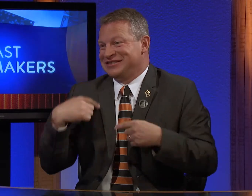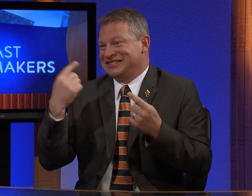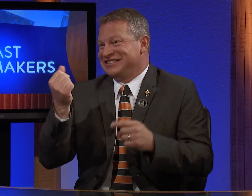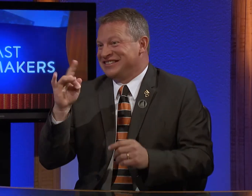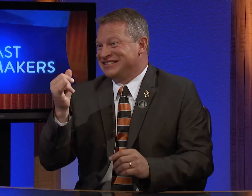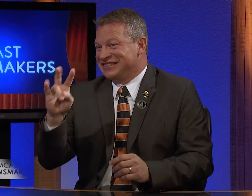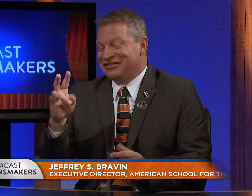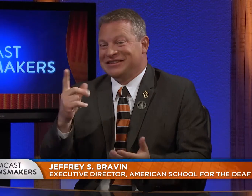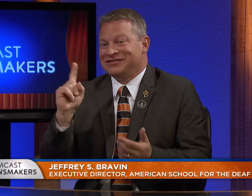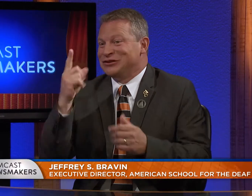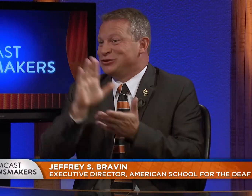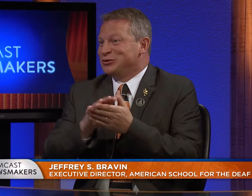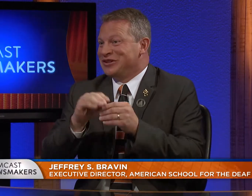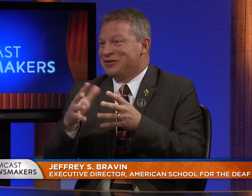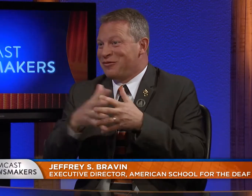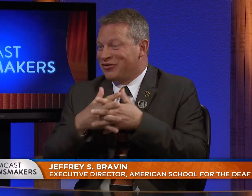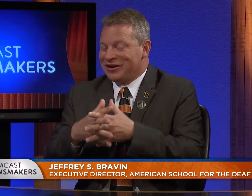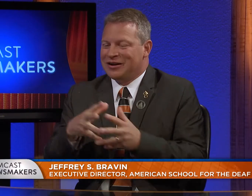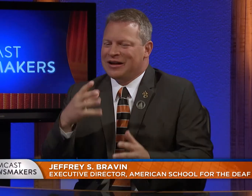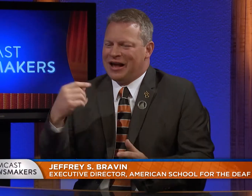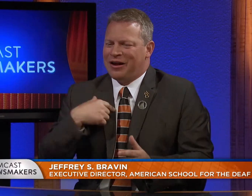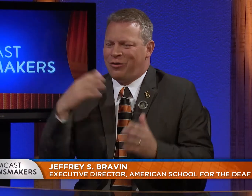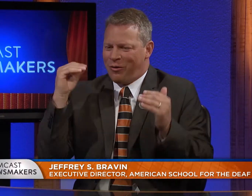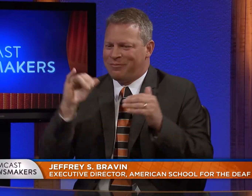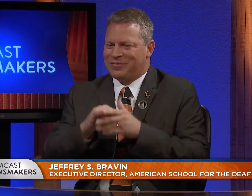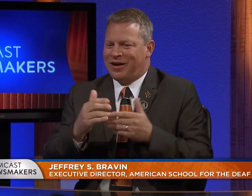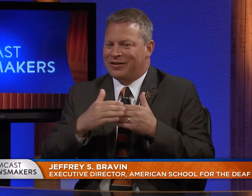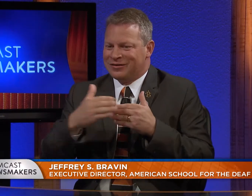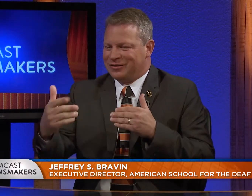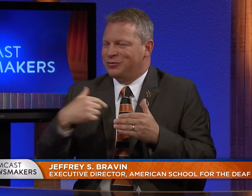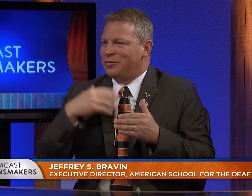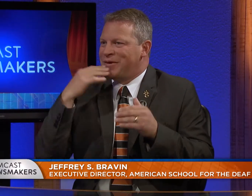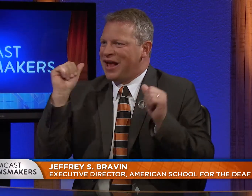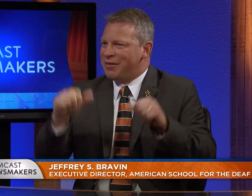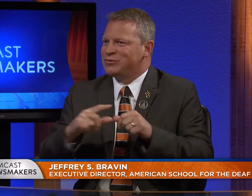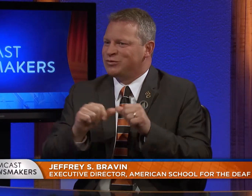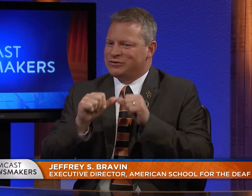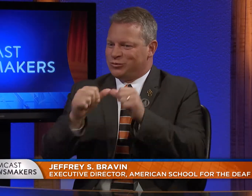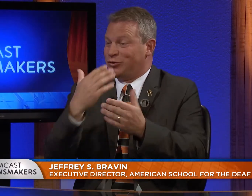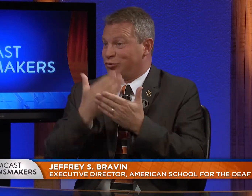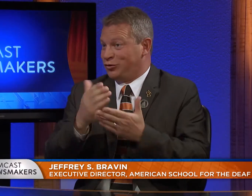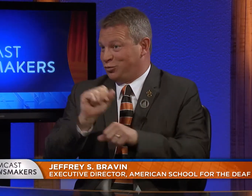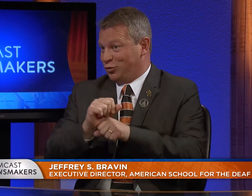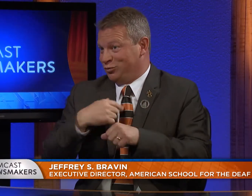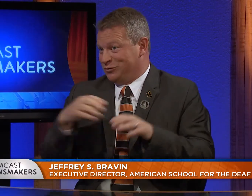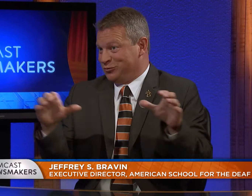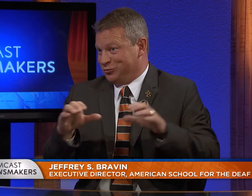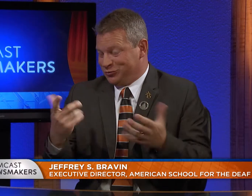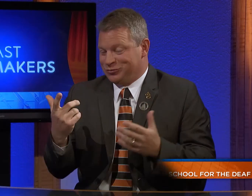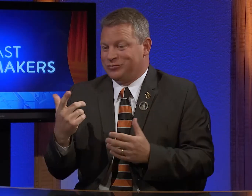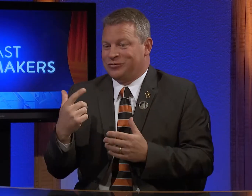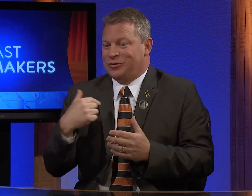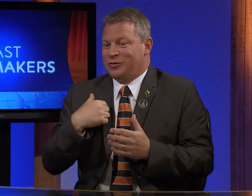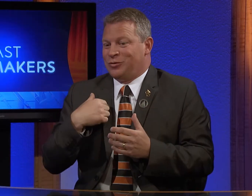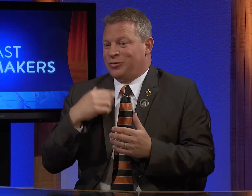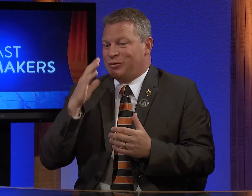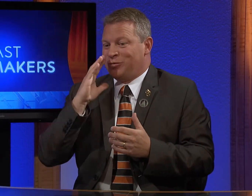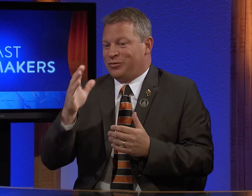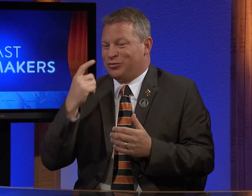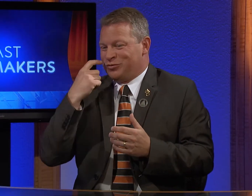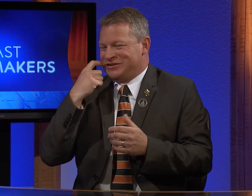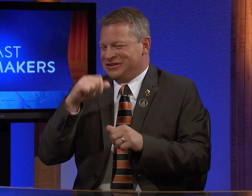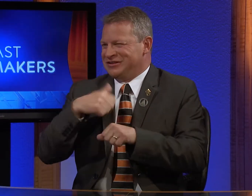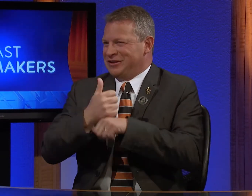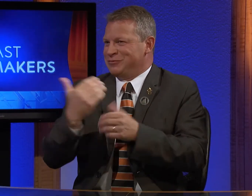ASD, as I said, has been here since 1817. It's the first school in America and I'm hoping that moving forward we'll able to continue the good work that we have been